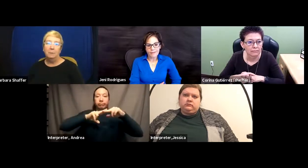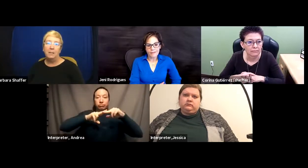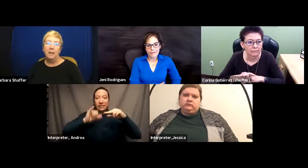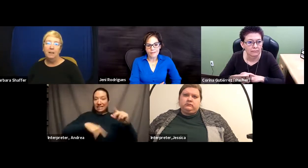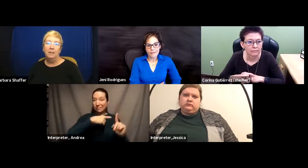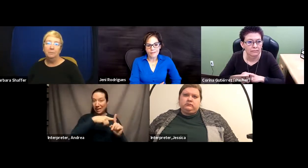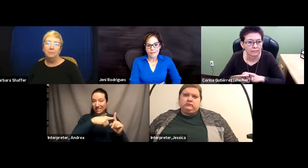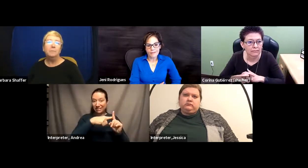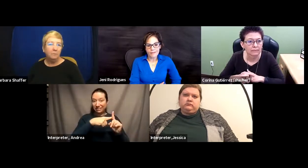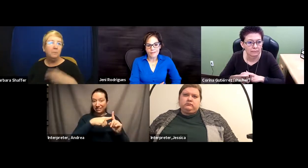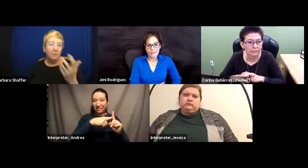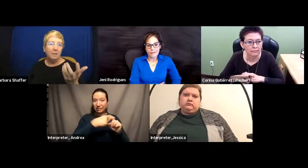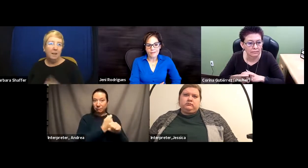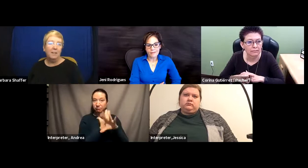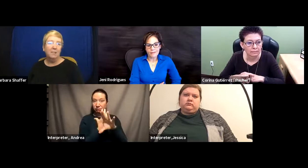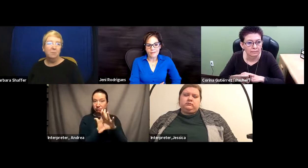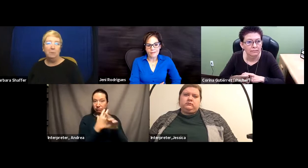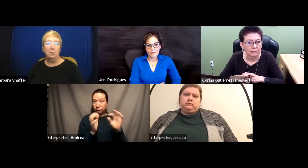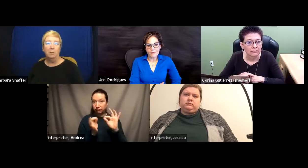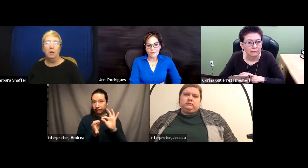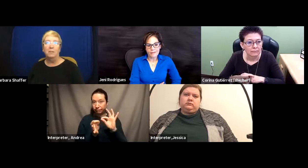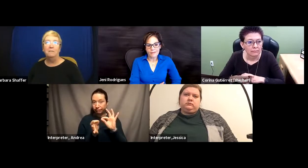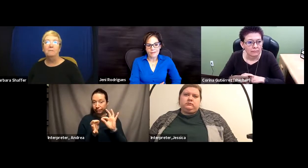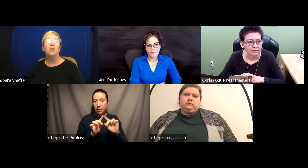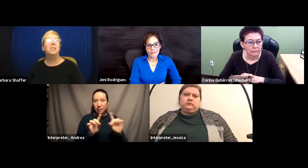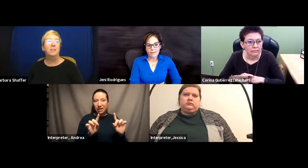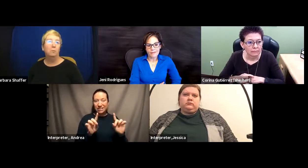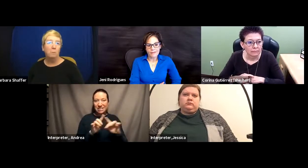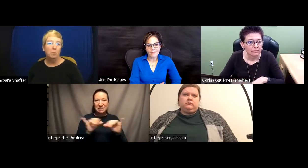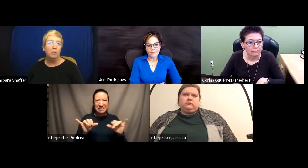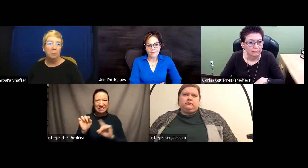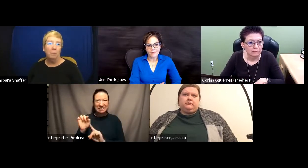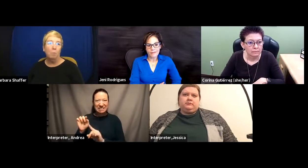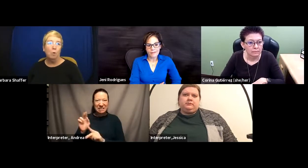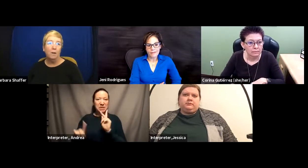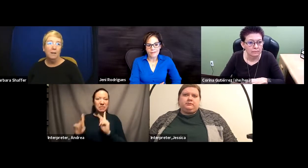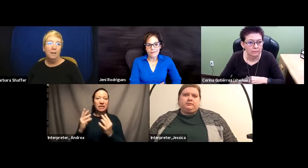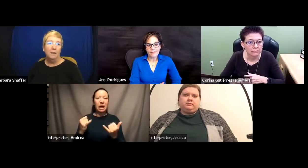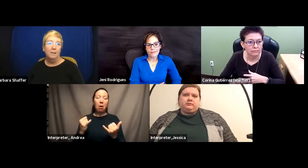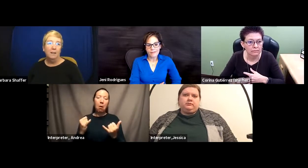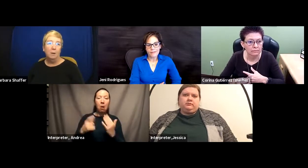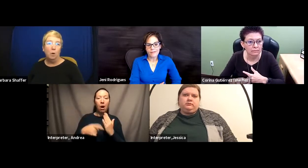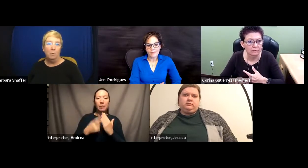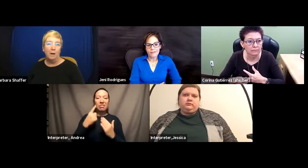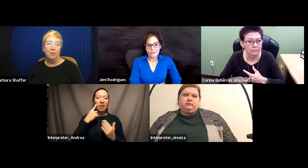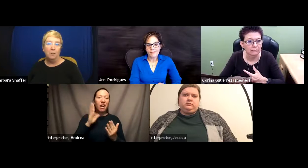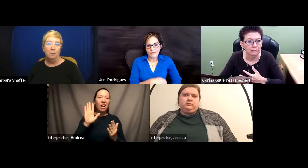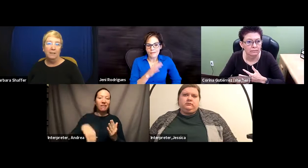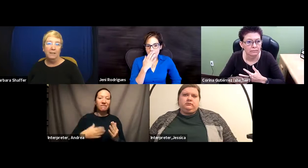flip side, I think people are, are defaulting to remote interpreting more than they were prior to COVID. And